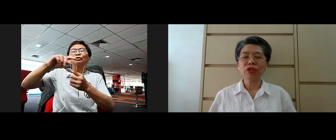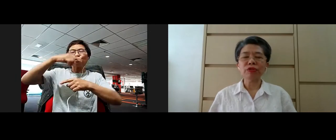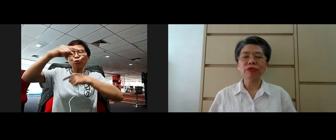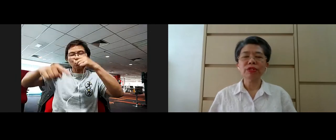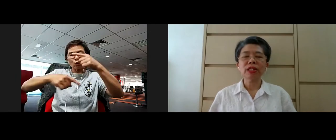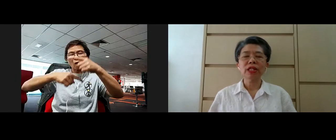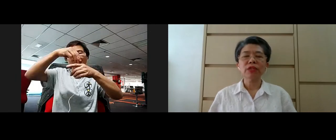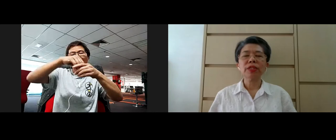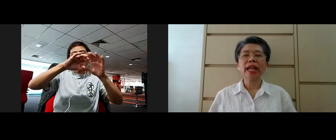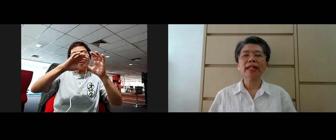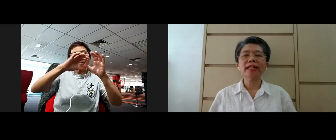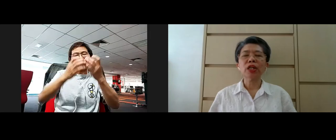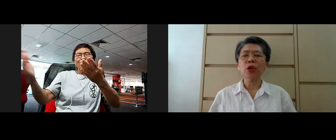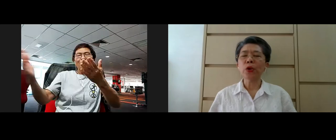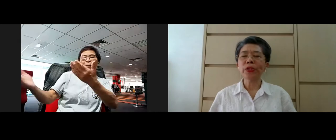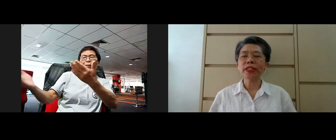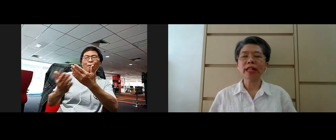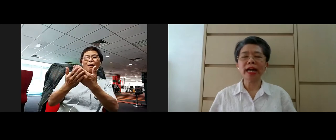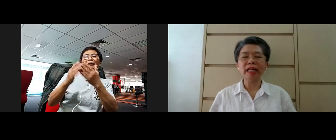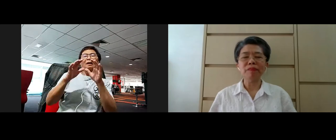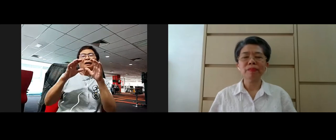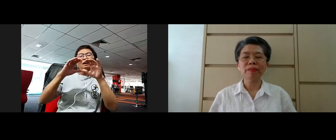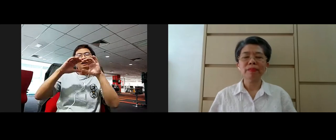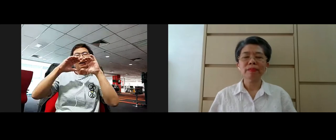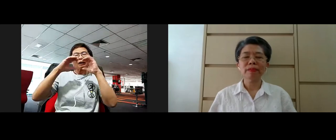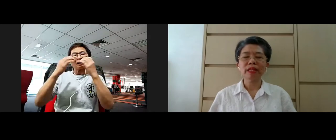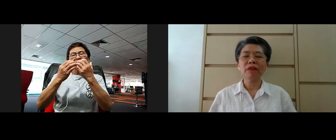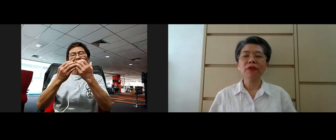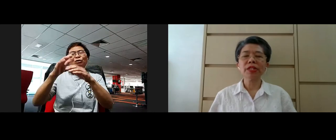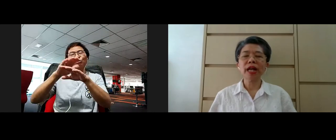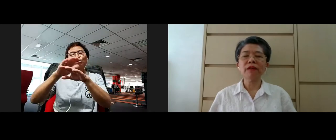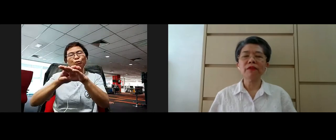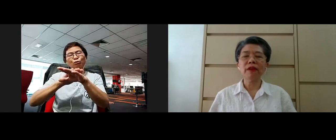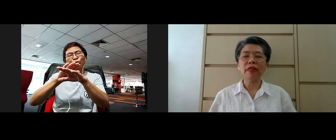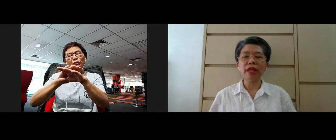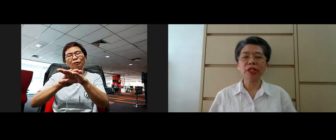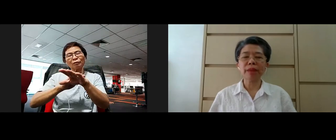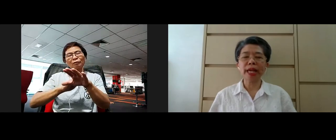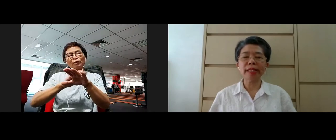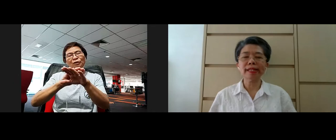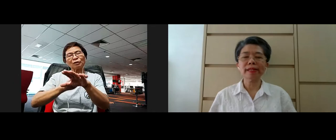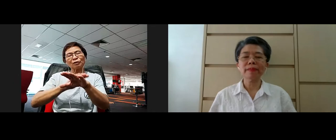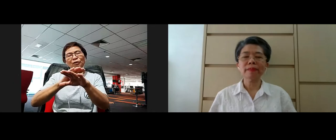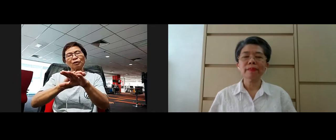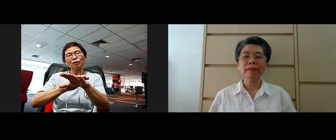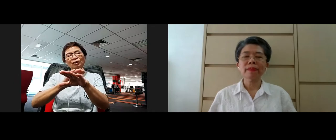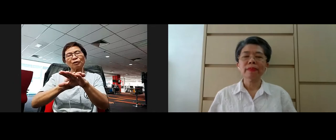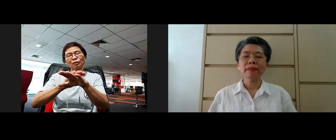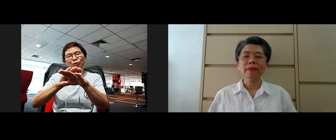would like you to take your own time, give yourself that space